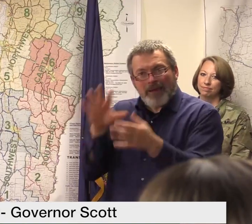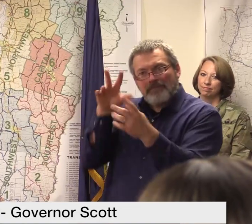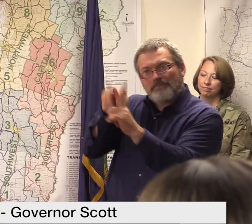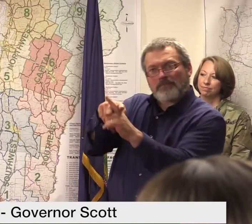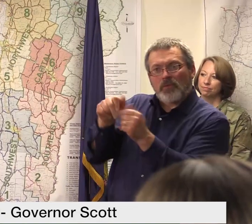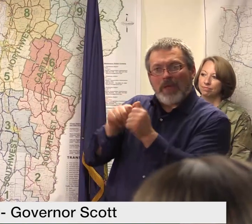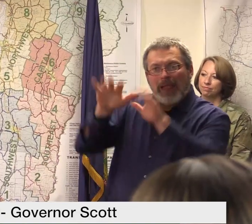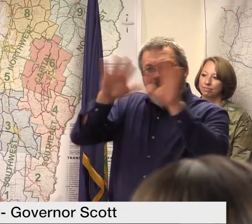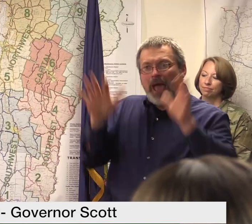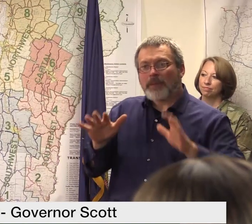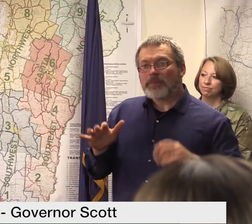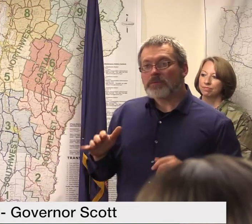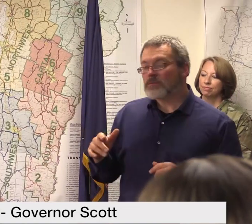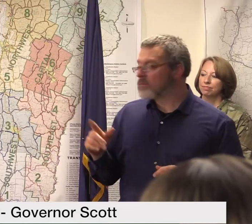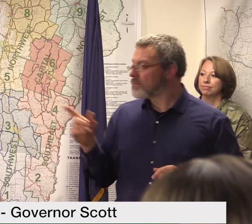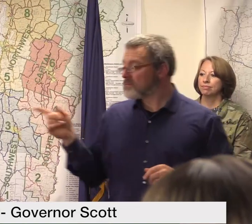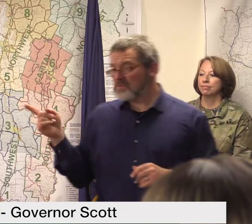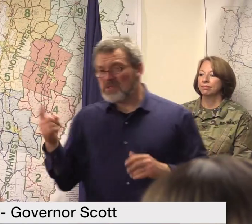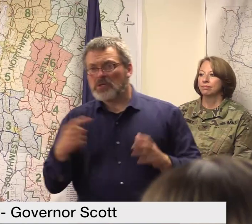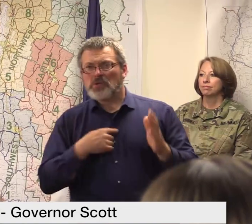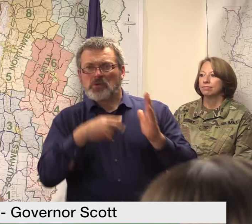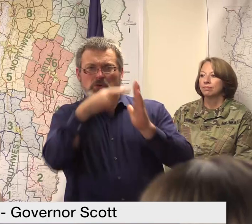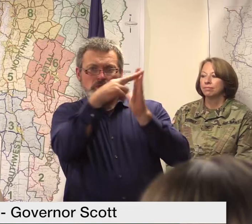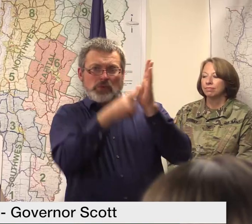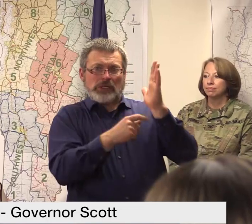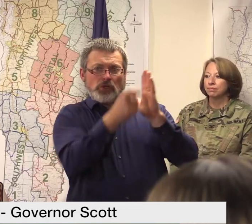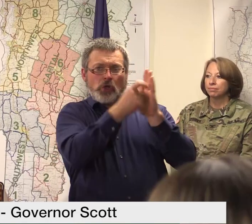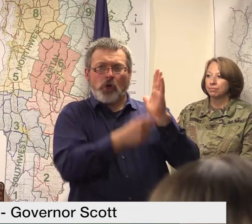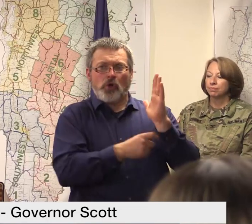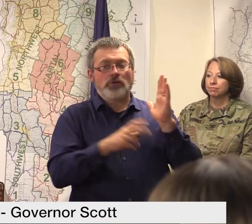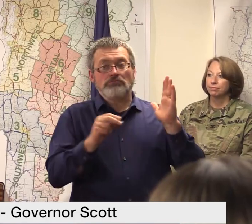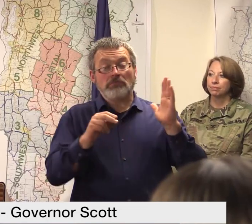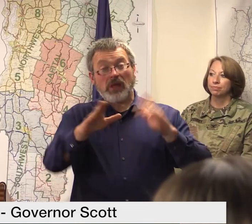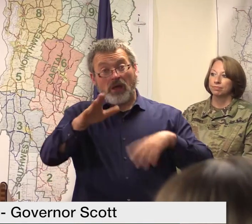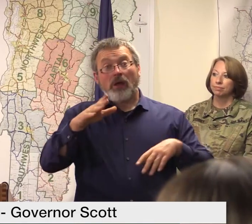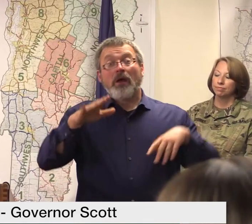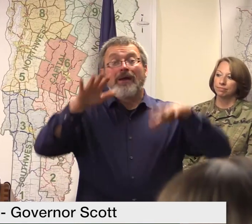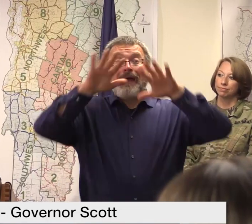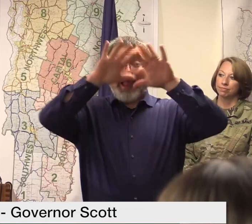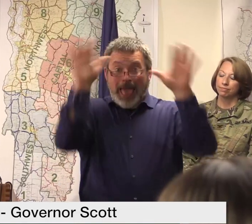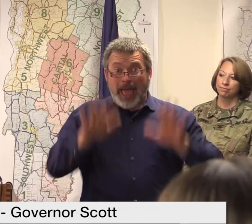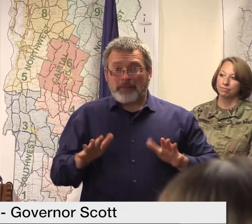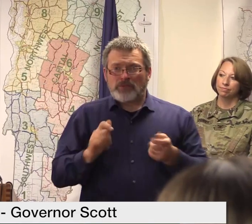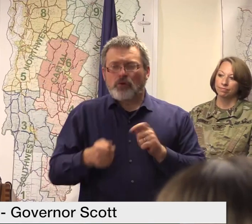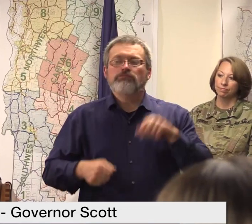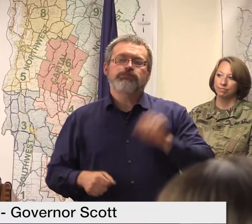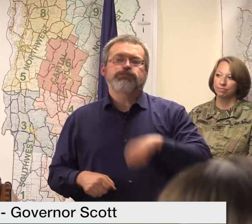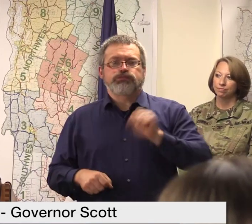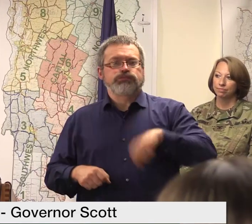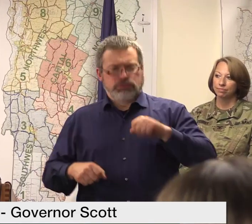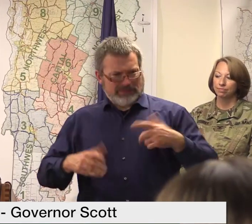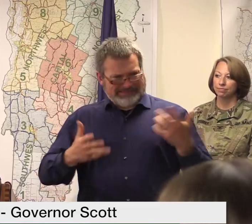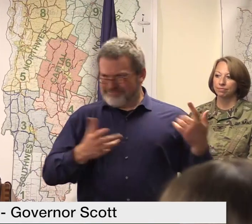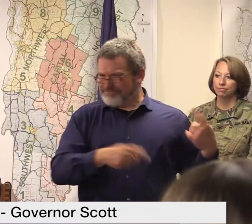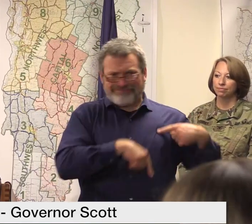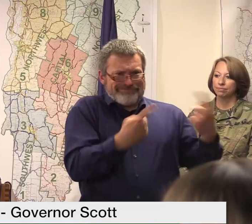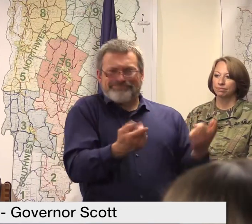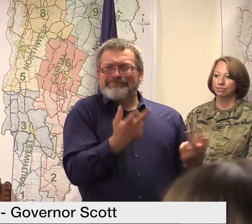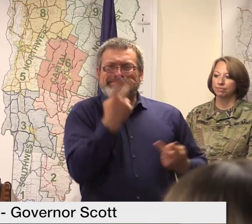but again i believe climate change is real i think that we need to transition away from carbon emissions